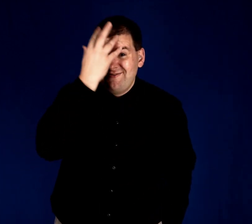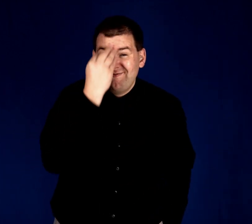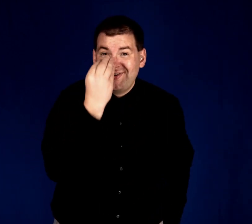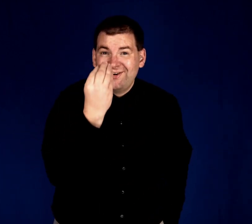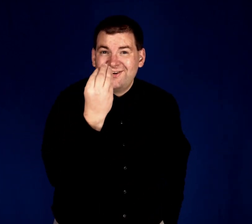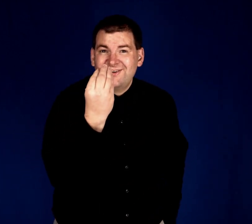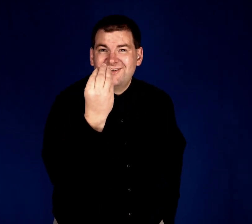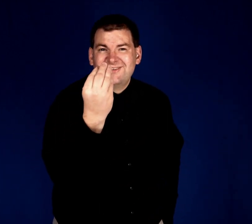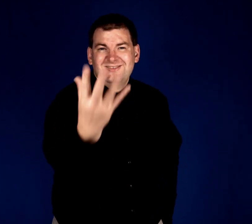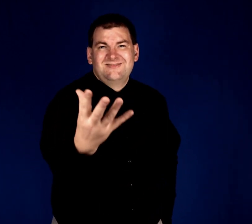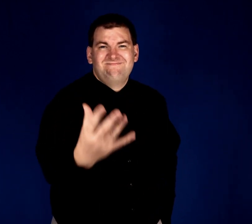verdict,